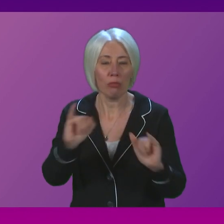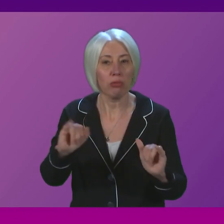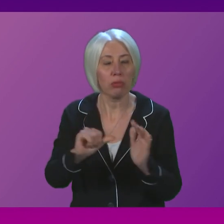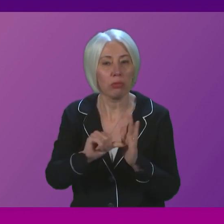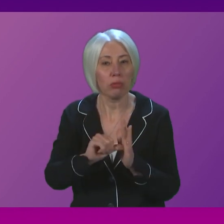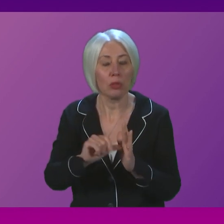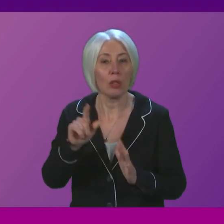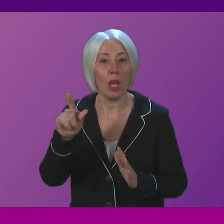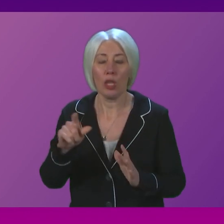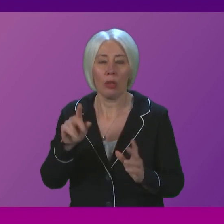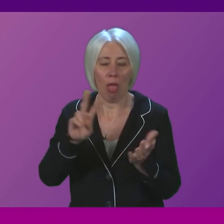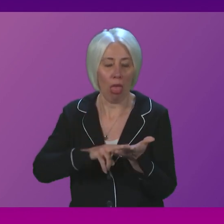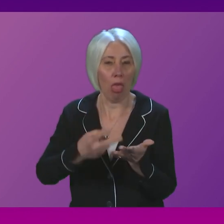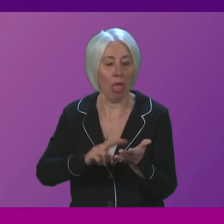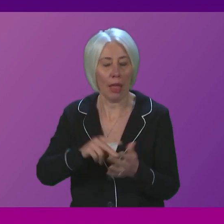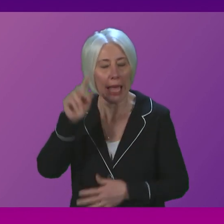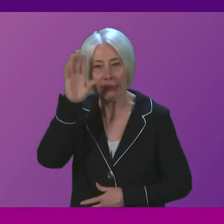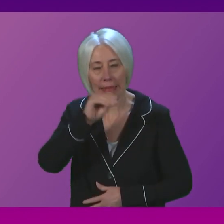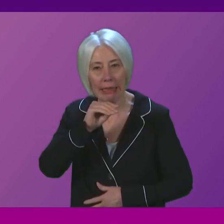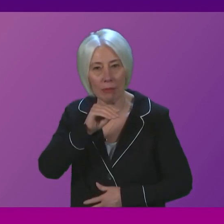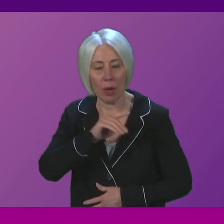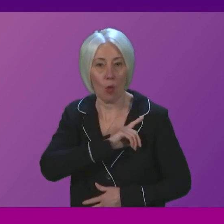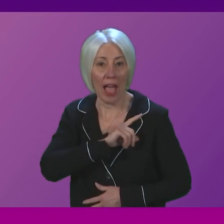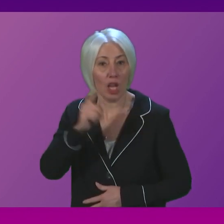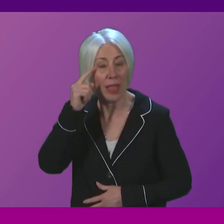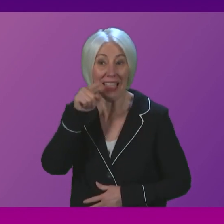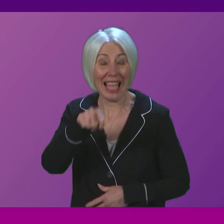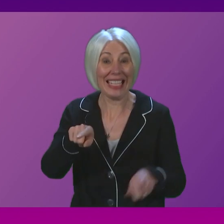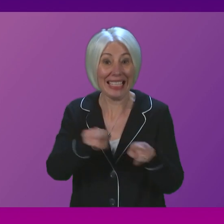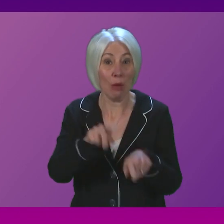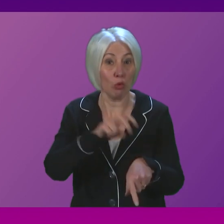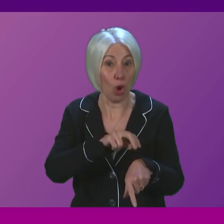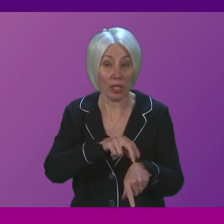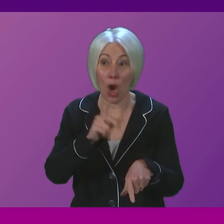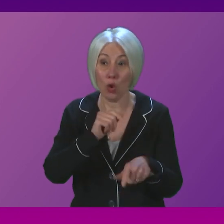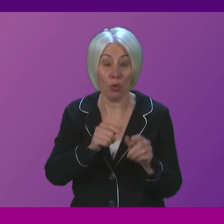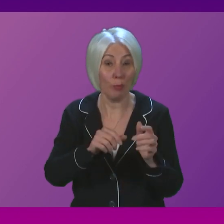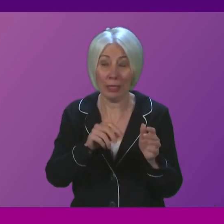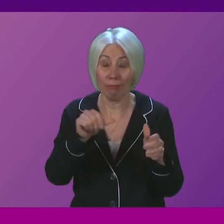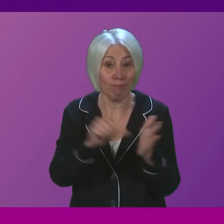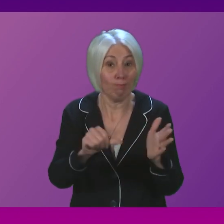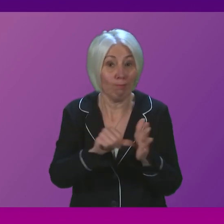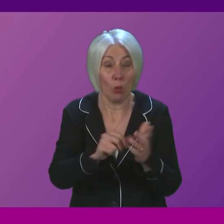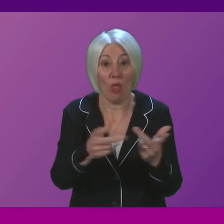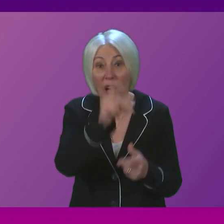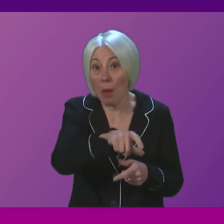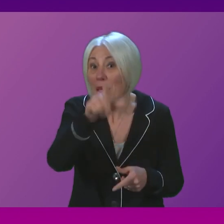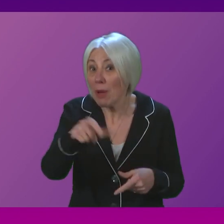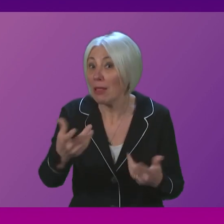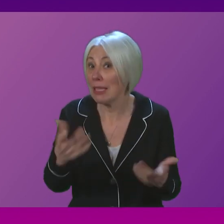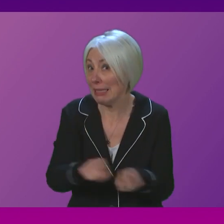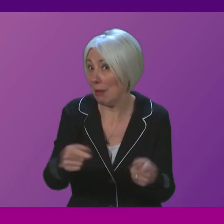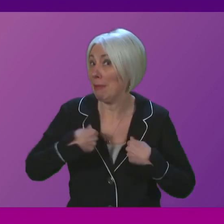losing sleep knowing that the same doctor could be making the same mistake when it comes to treating other patients? First Minister.